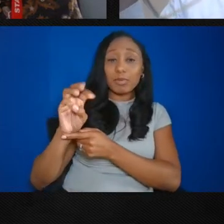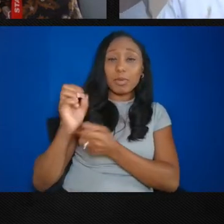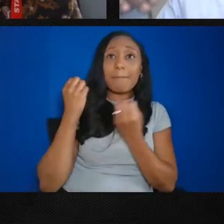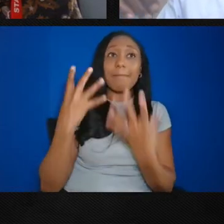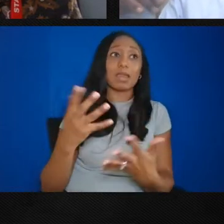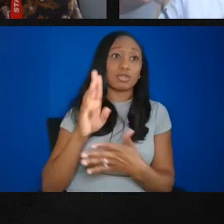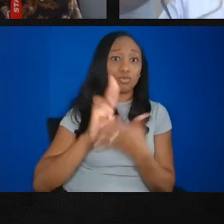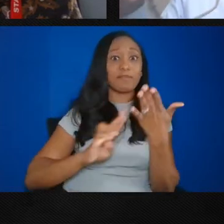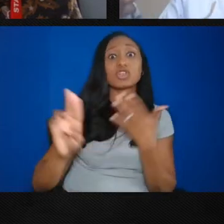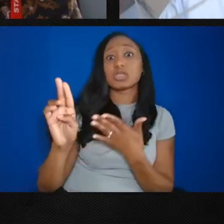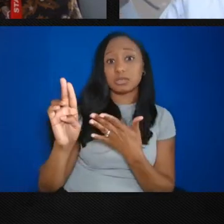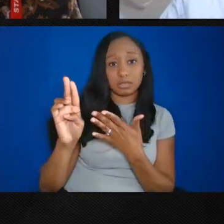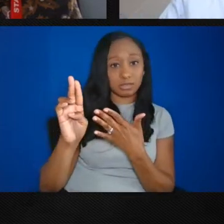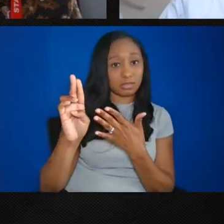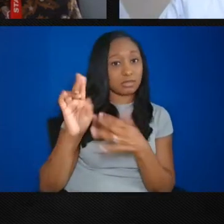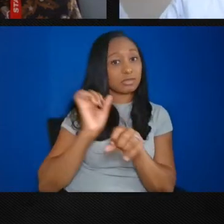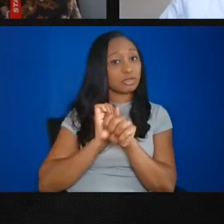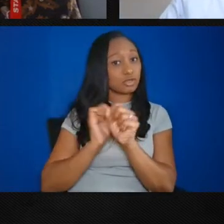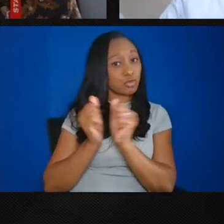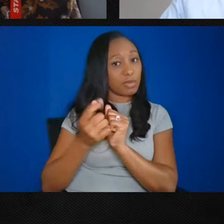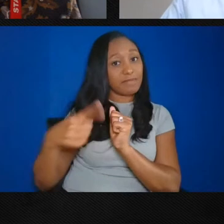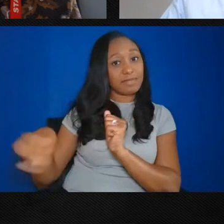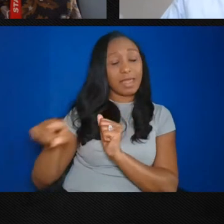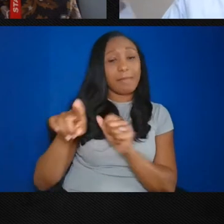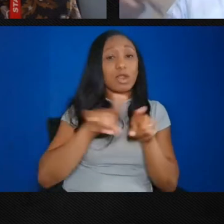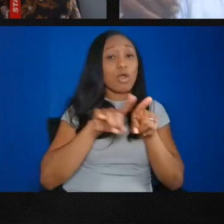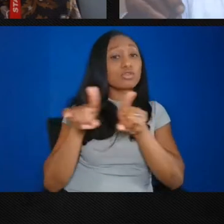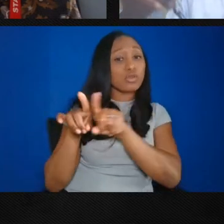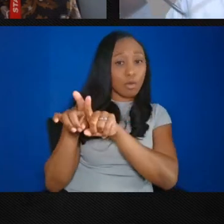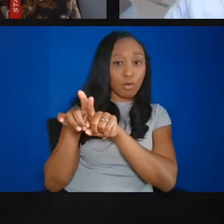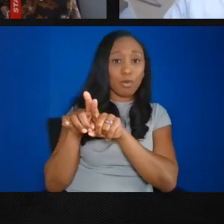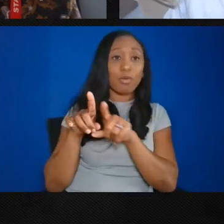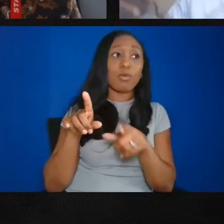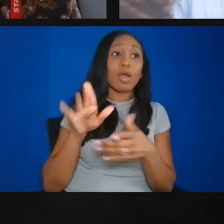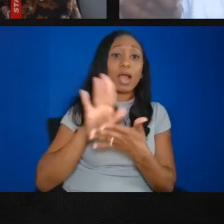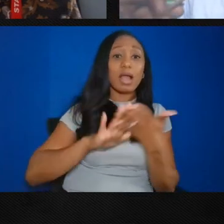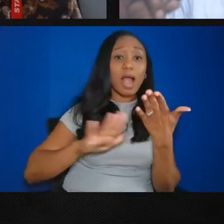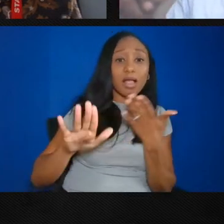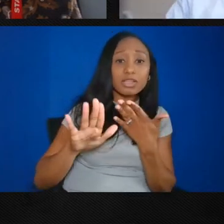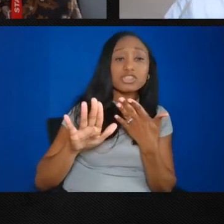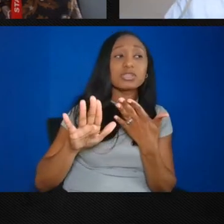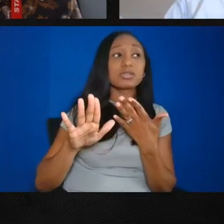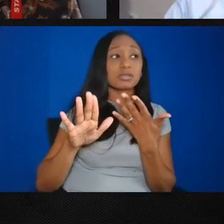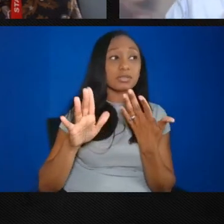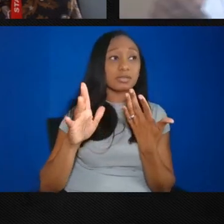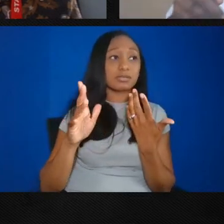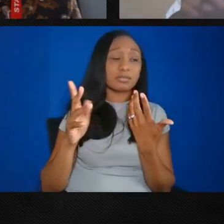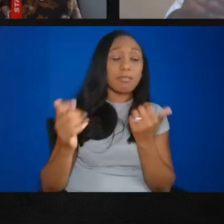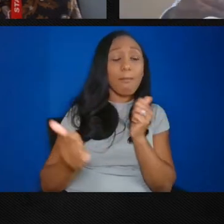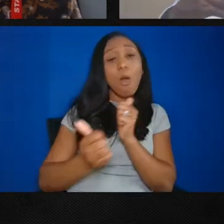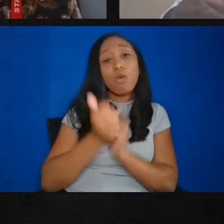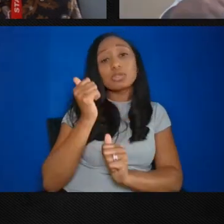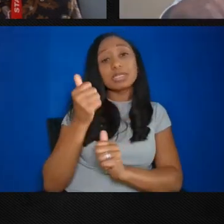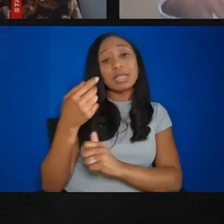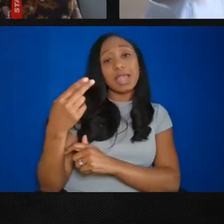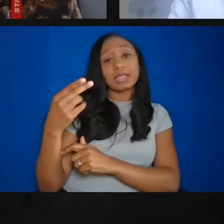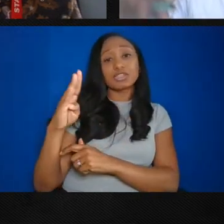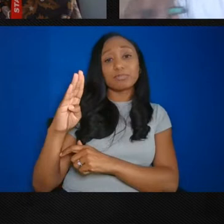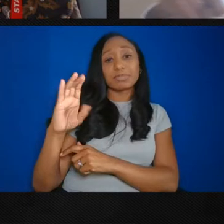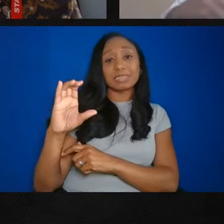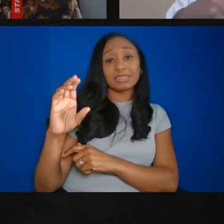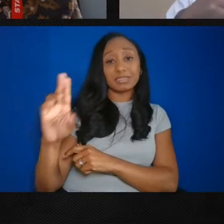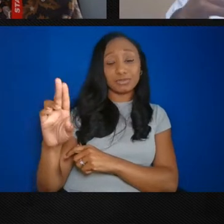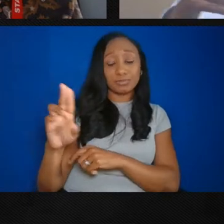Eastern Shore, but also minority serving institutions, public, private, and home school. And so again,